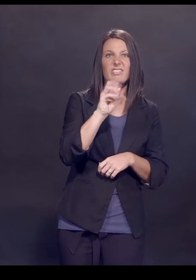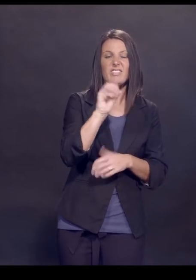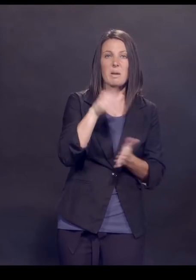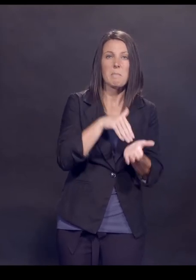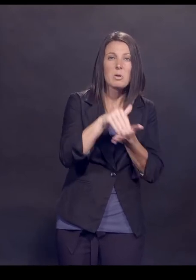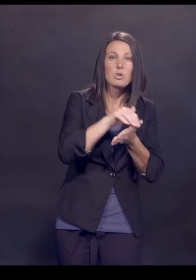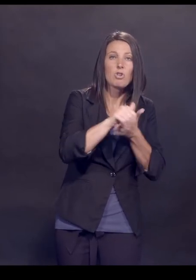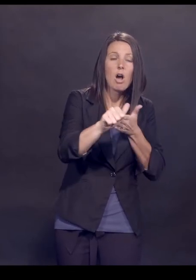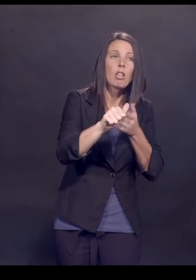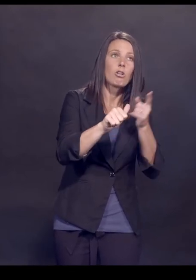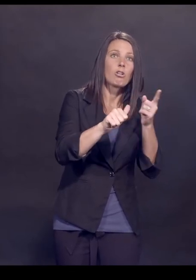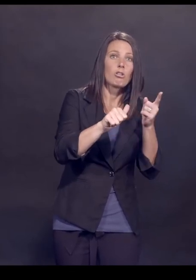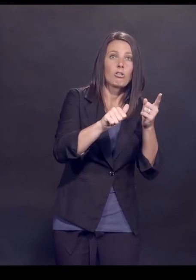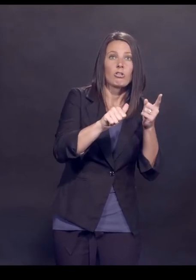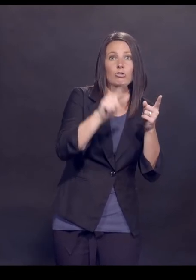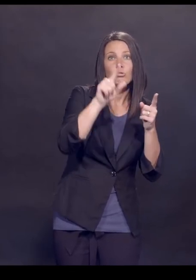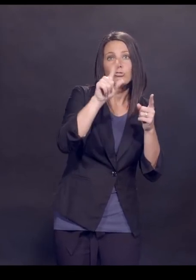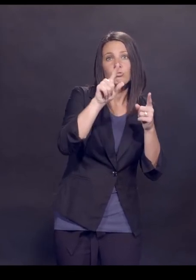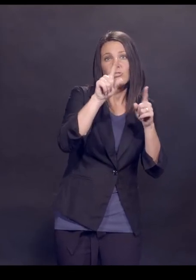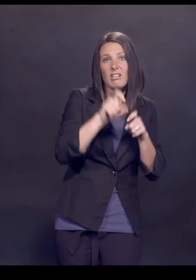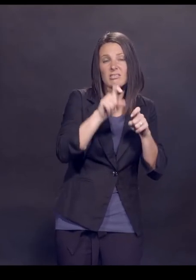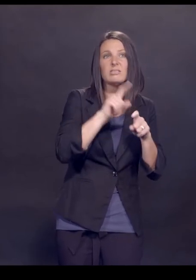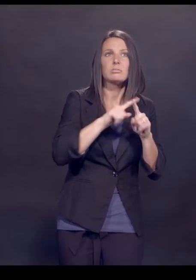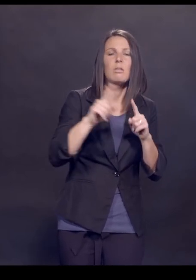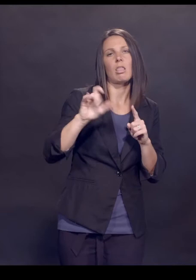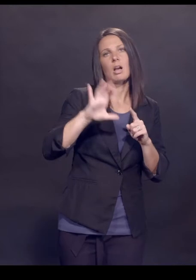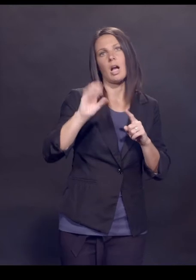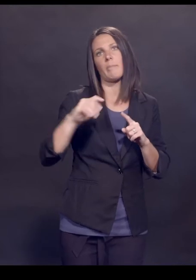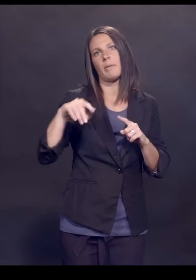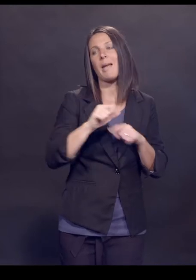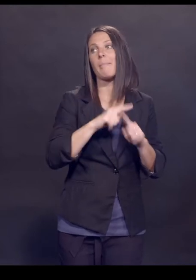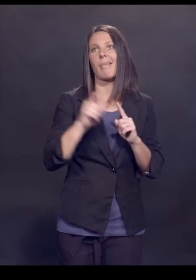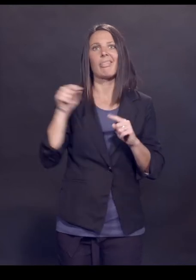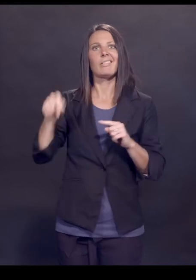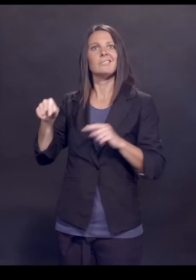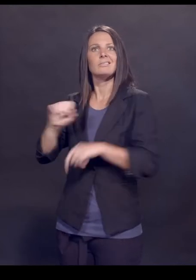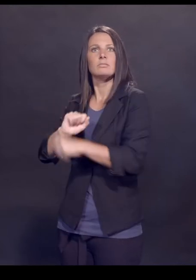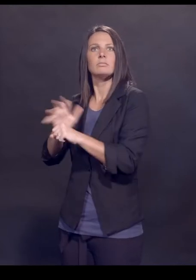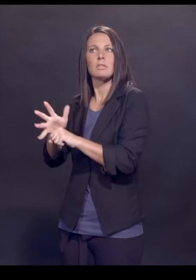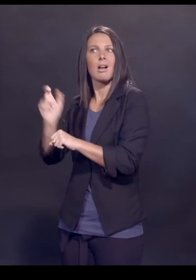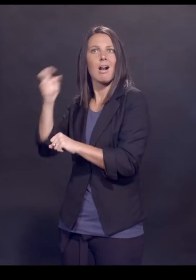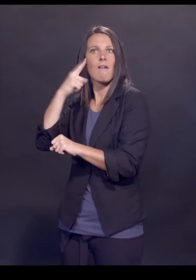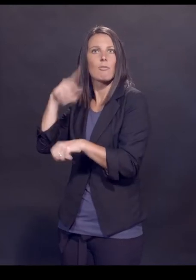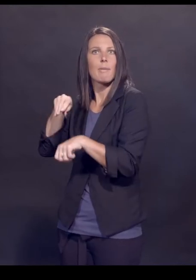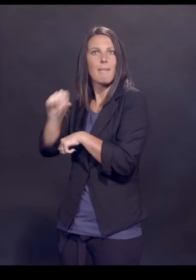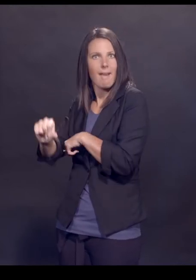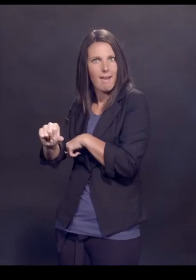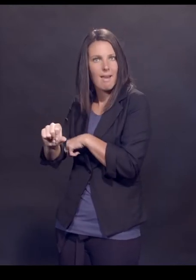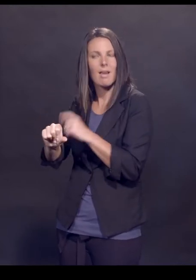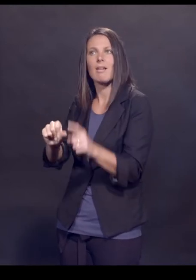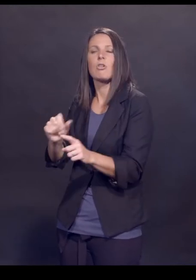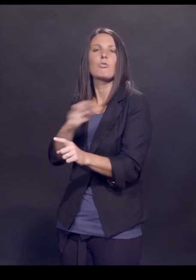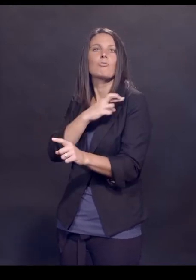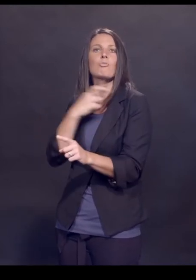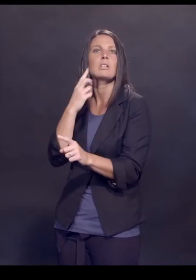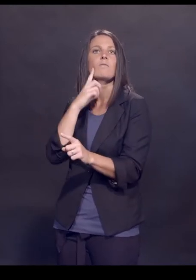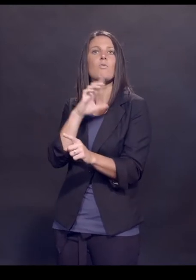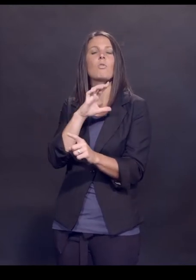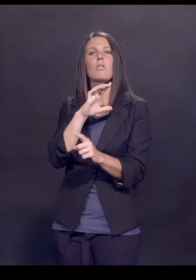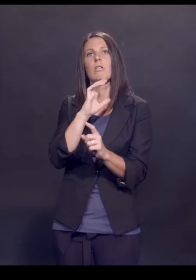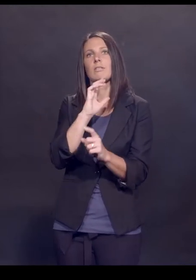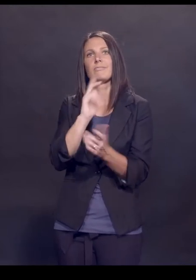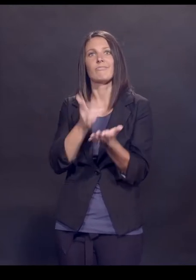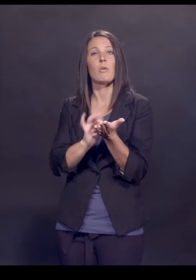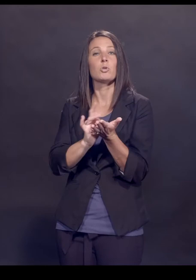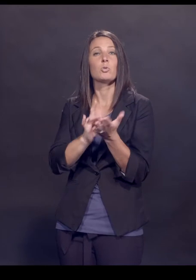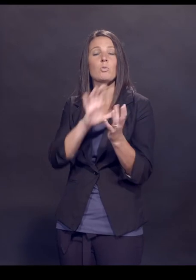Obviously, the company paid for that. Here, for the most part, the government paid for it. So the government took the risk out of it for pharmaceutical companies. And that's what sped it up